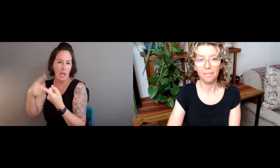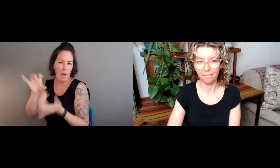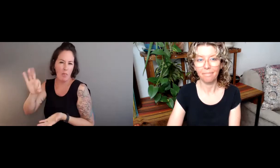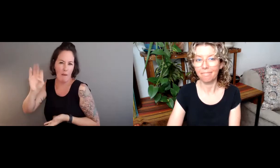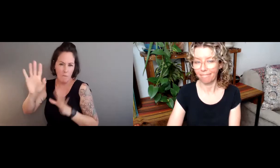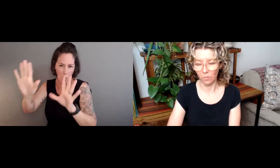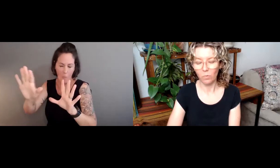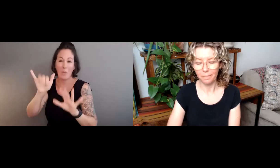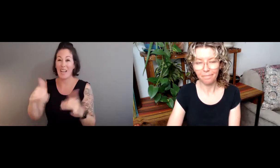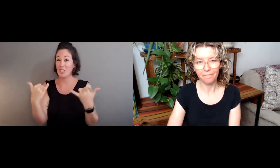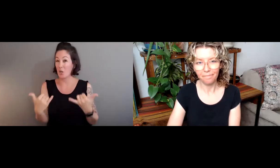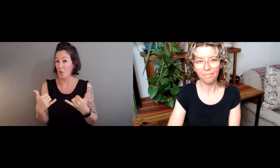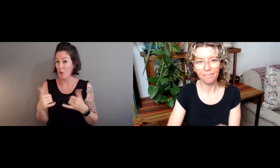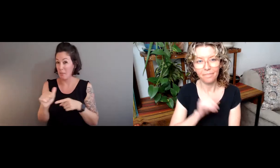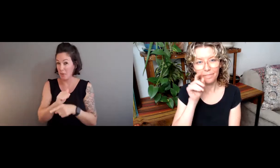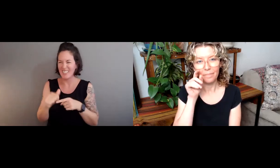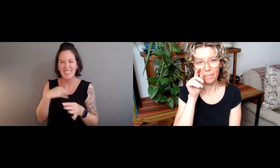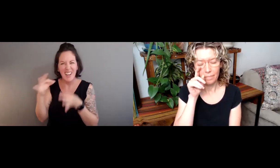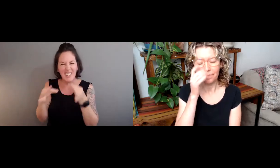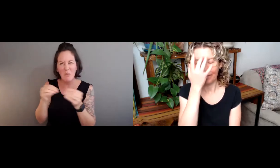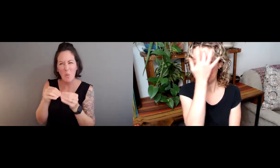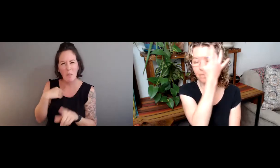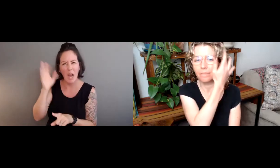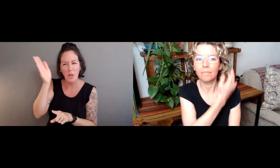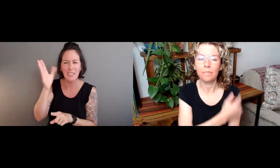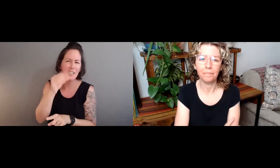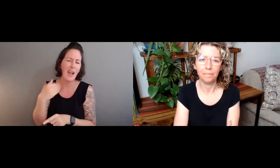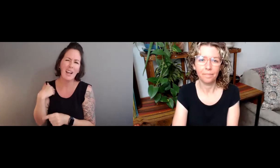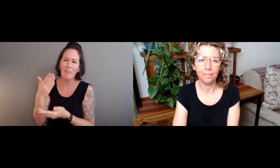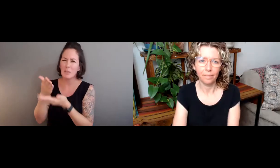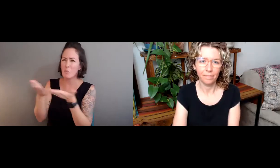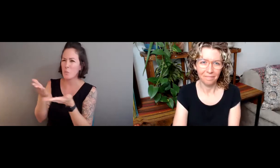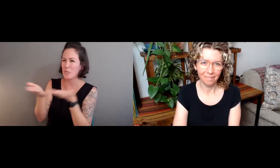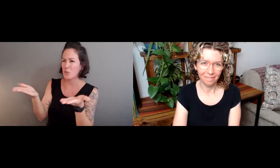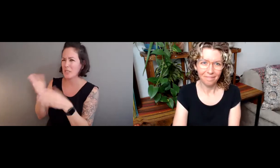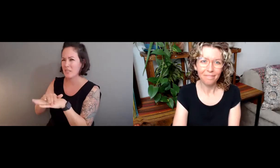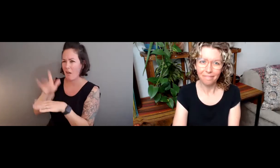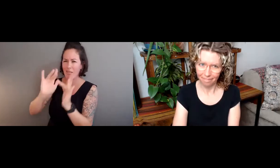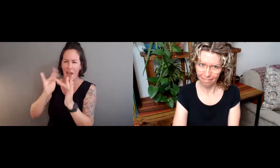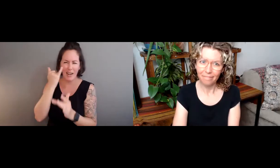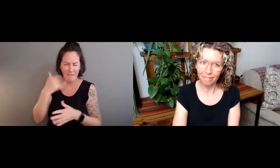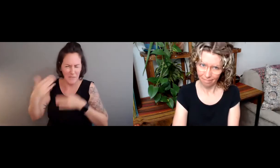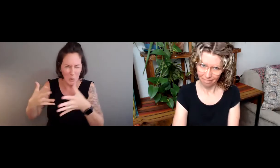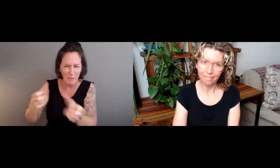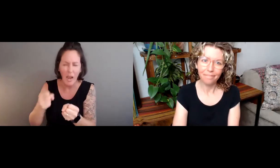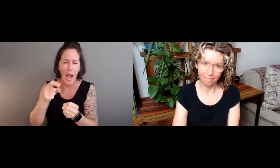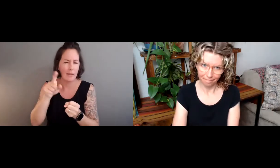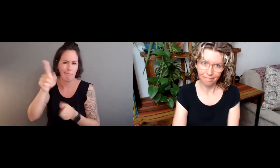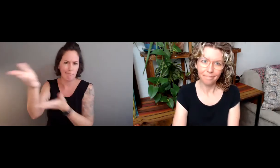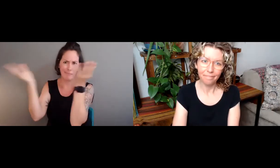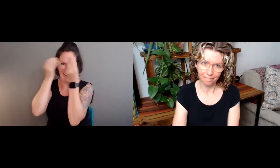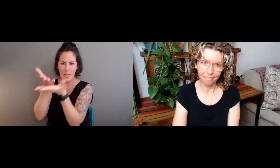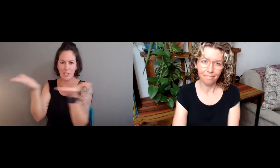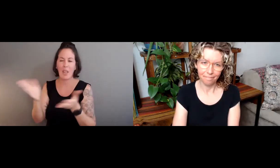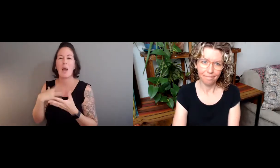And so you have a more abstracted form with some information about that form, which is current practices. In my presentation, I talked about